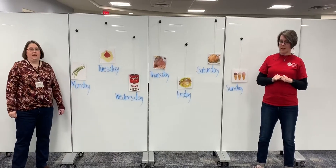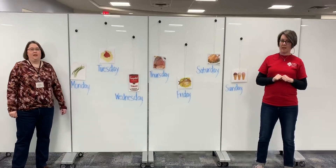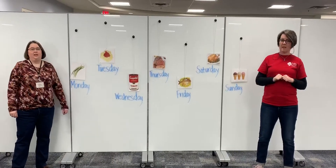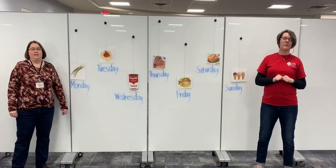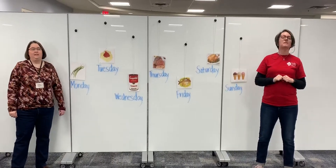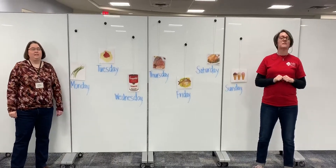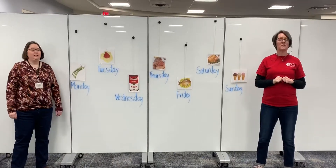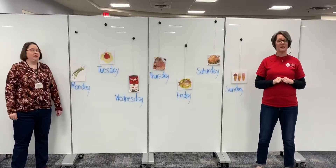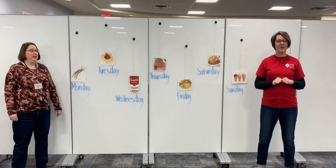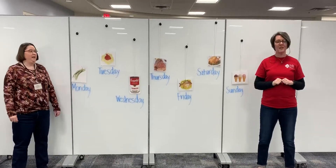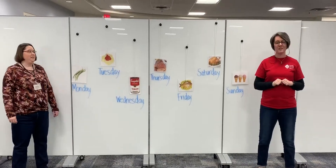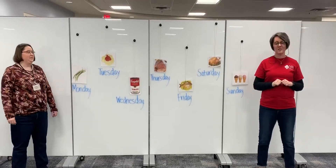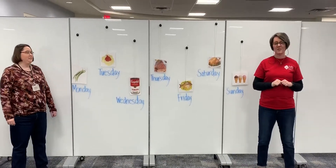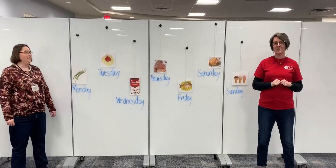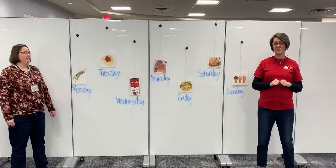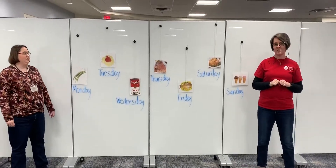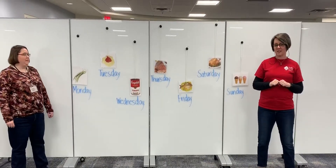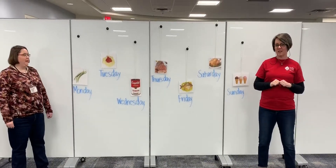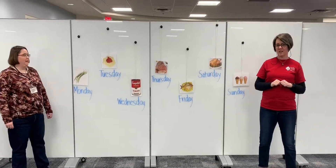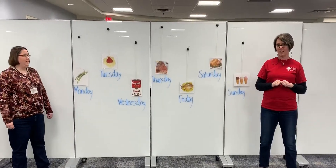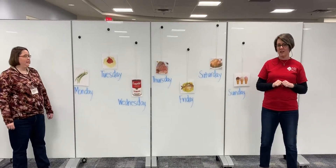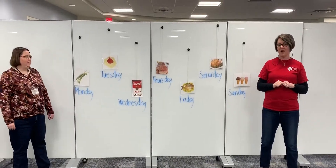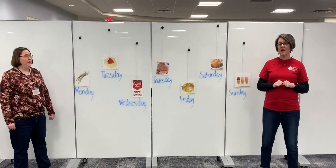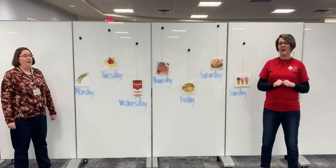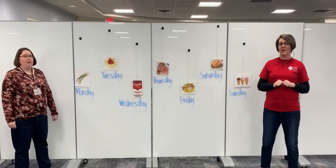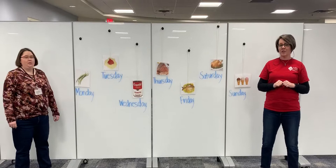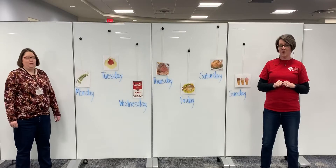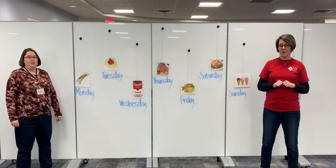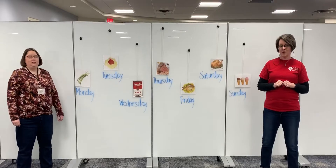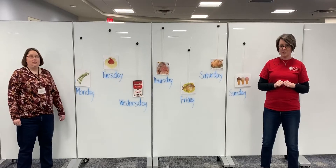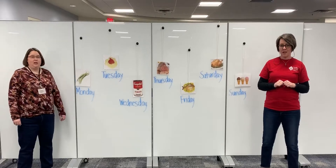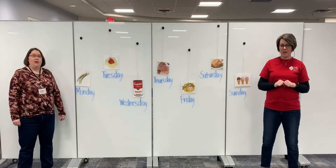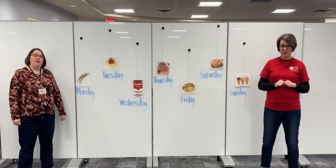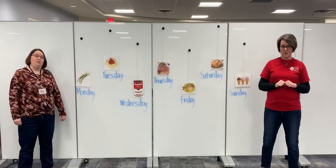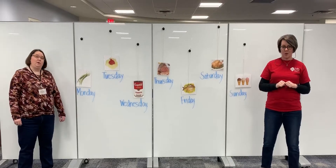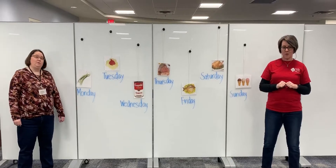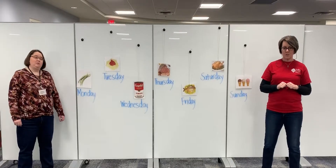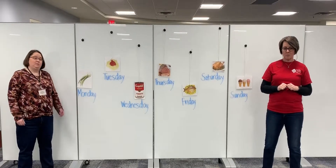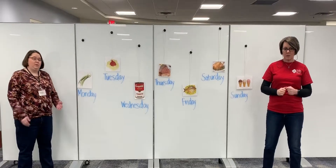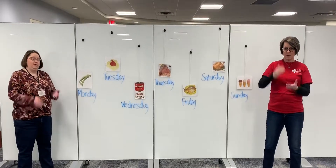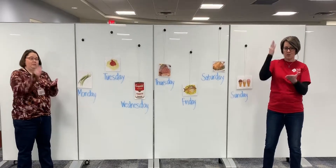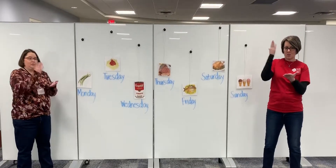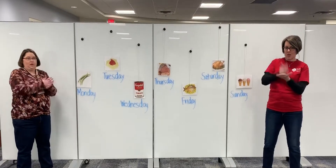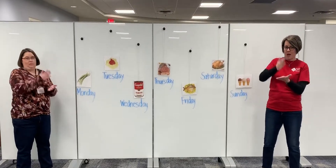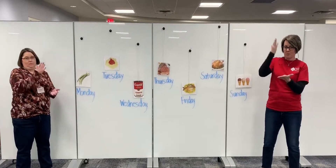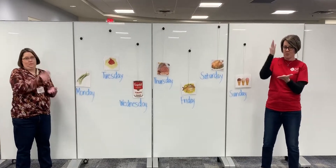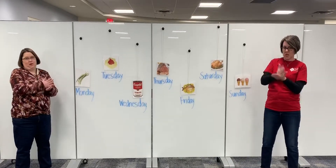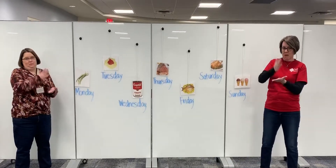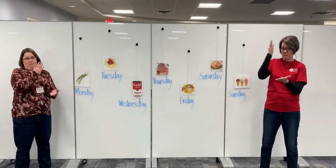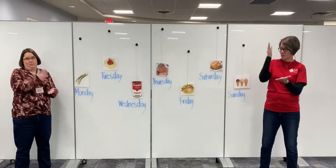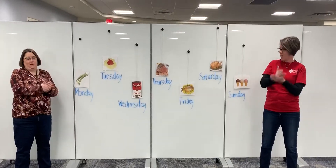Today is Thursday. Thursday roast beef. Chop, chop, chop.